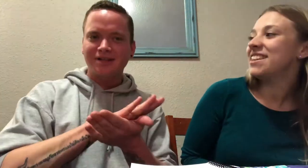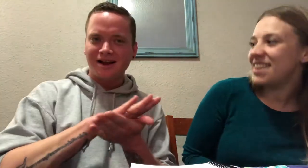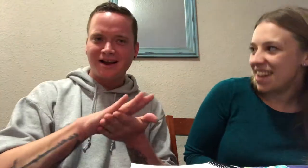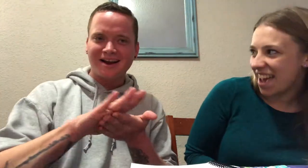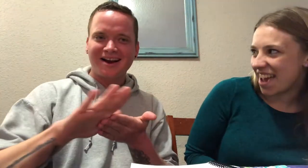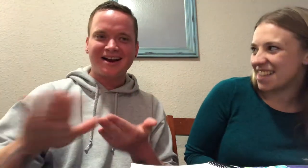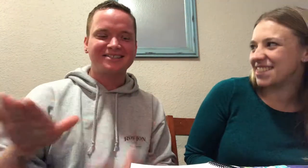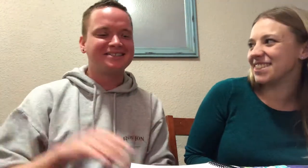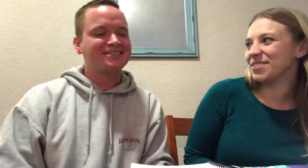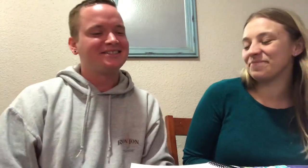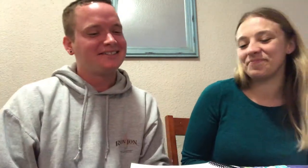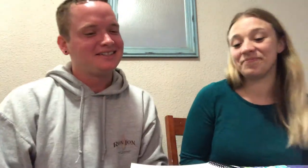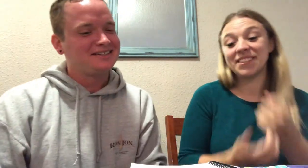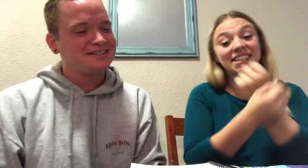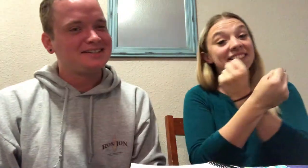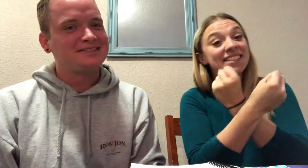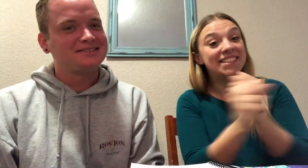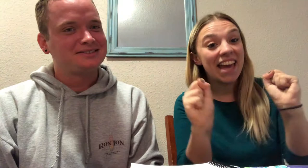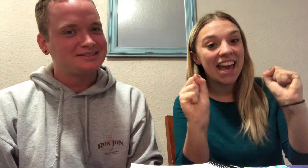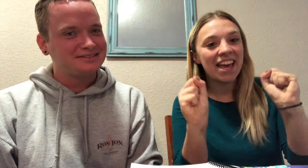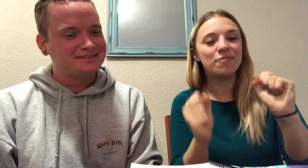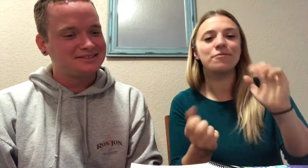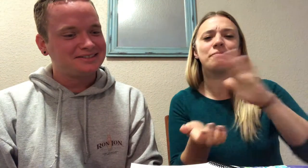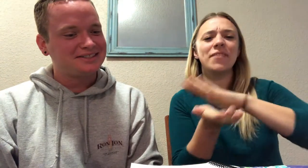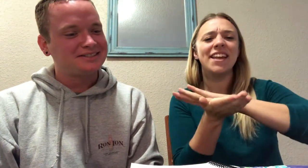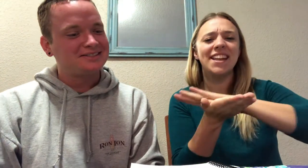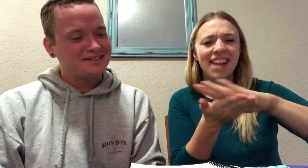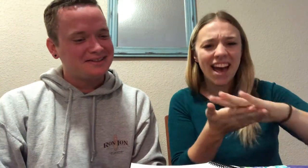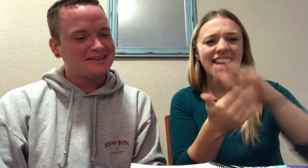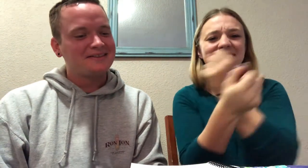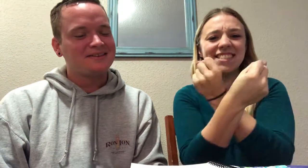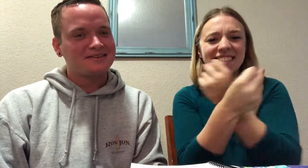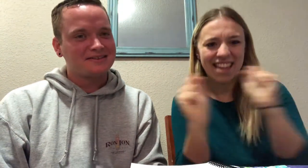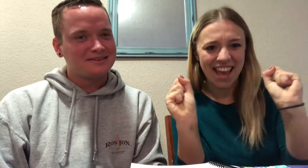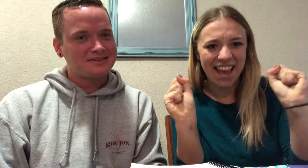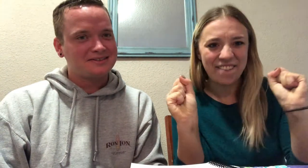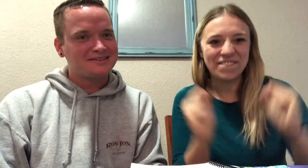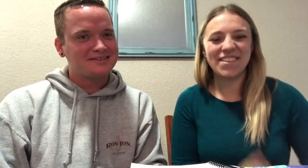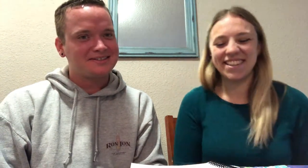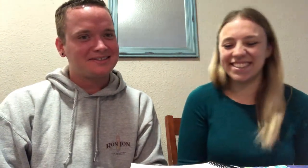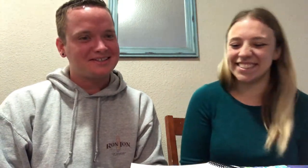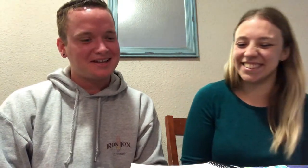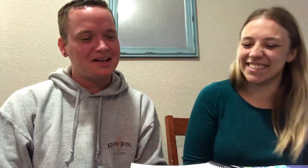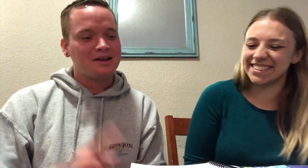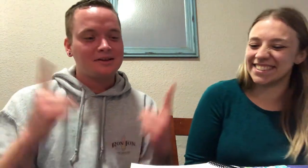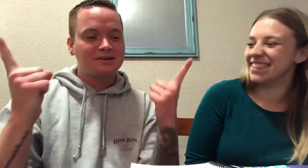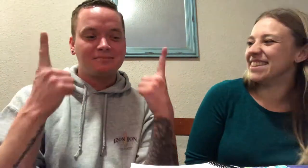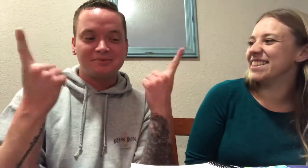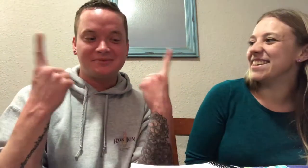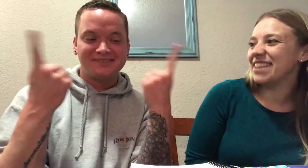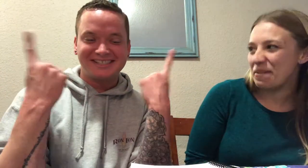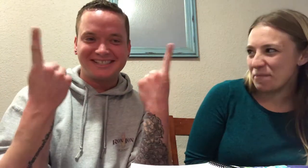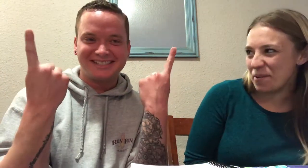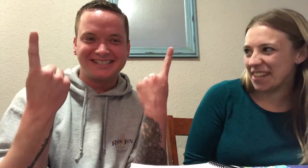Nice. Save. Nice save. Game point.